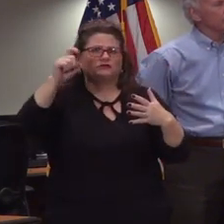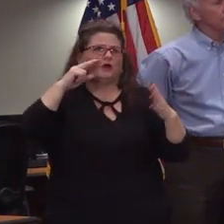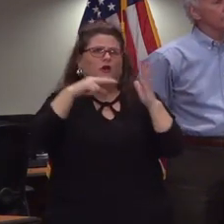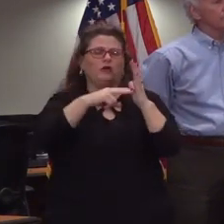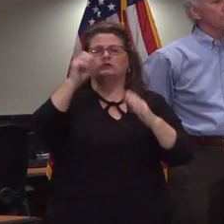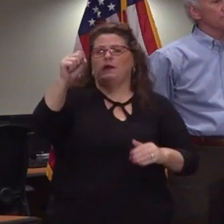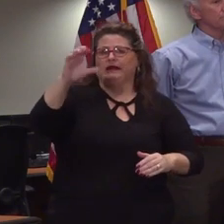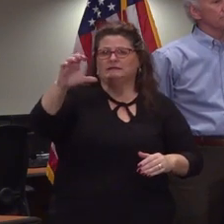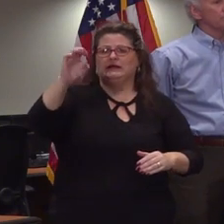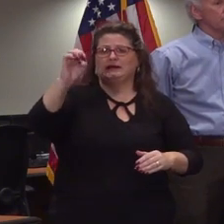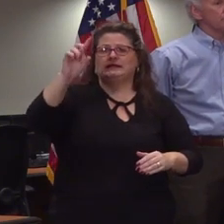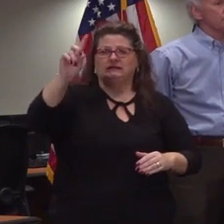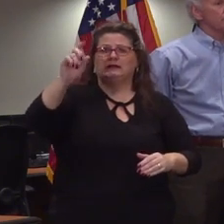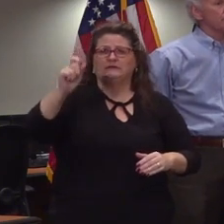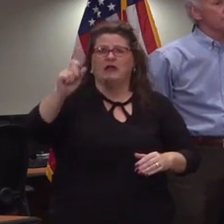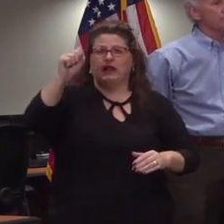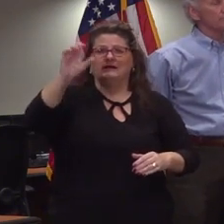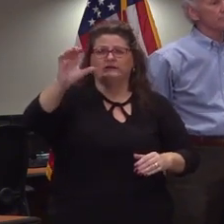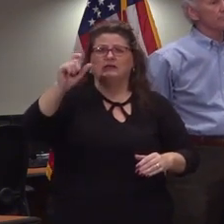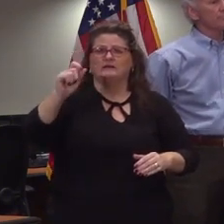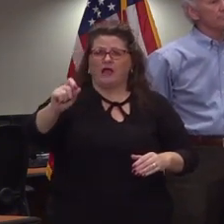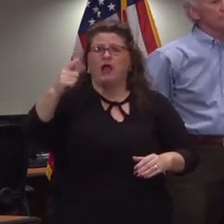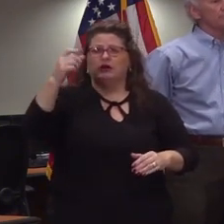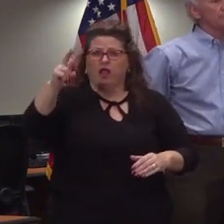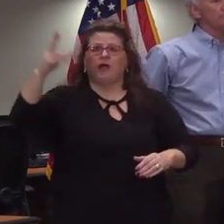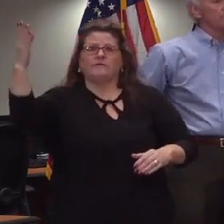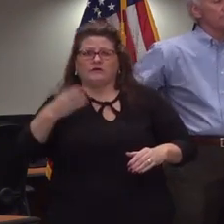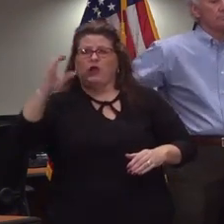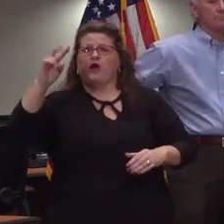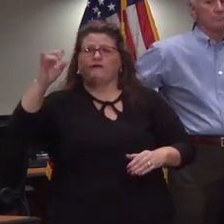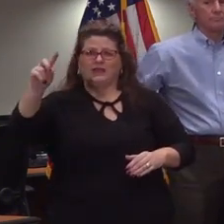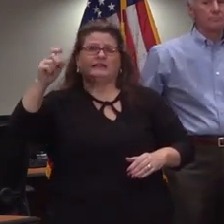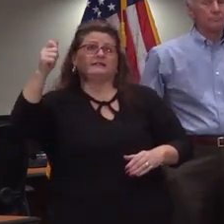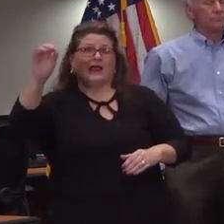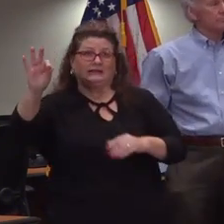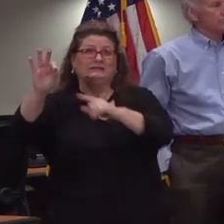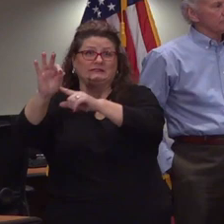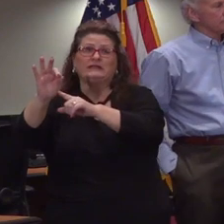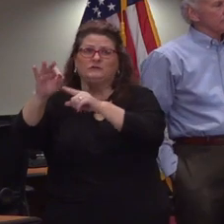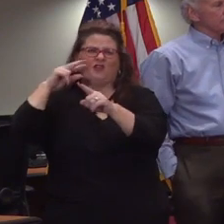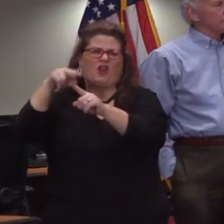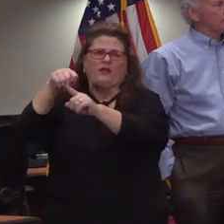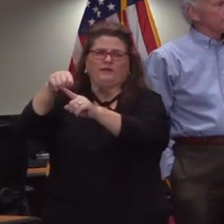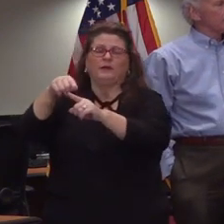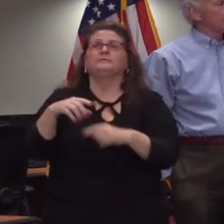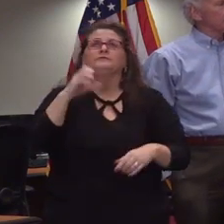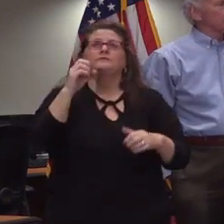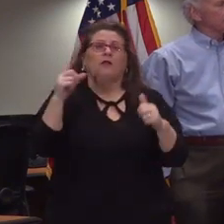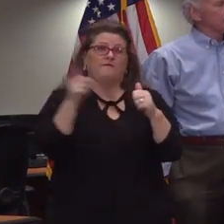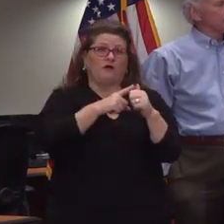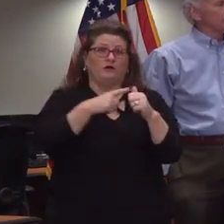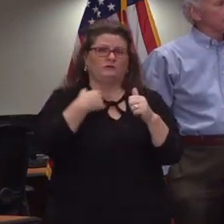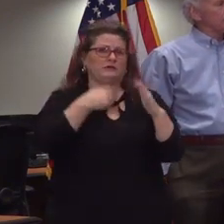ed.sc.gov slash covid19 the main guidance that we sent out our first priority was